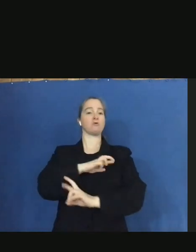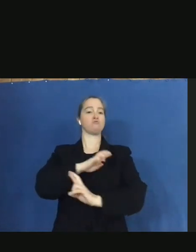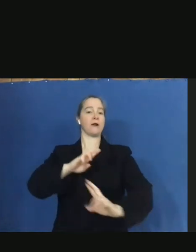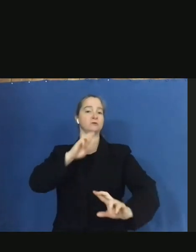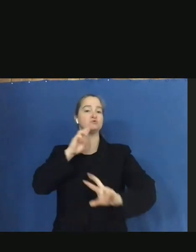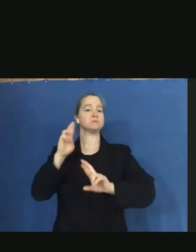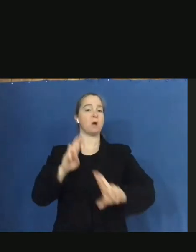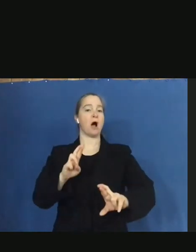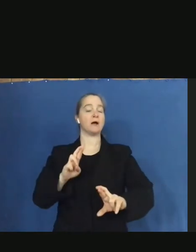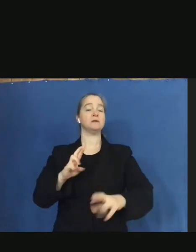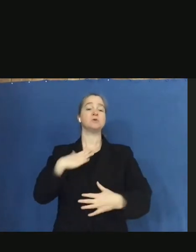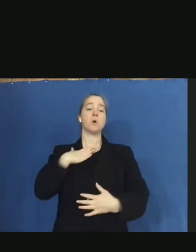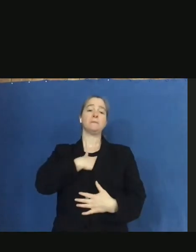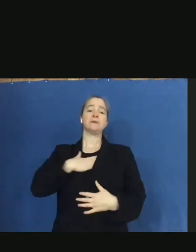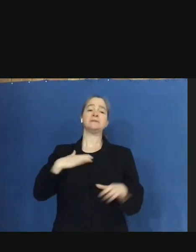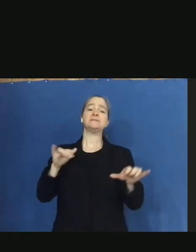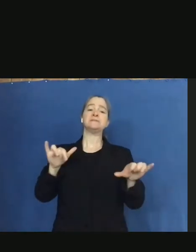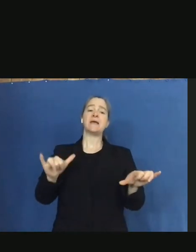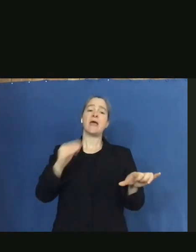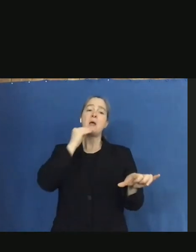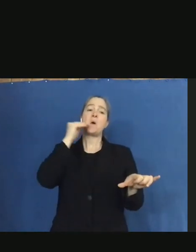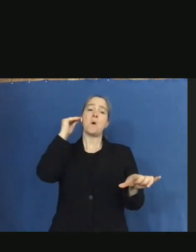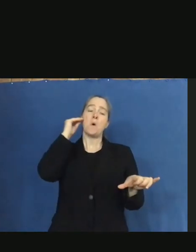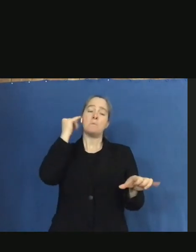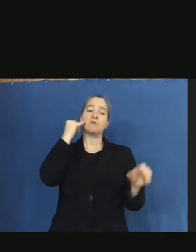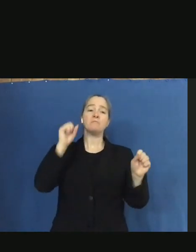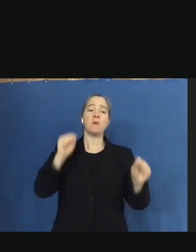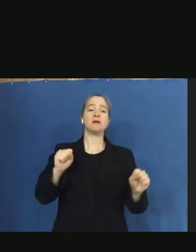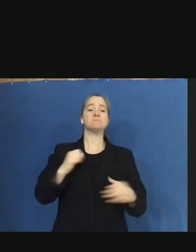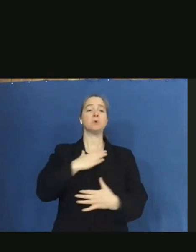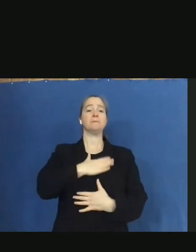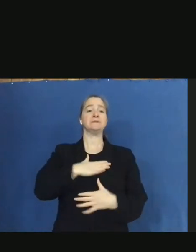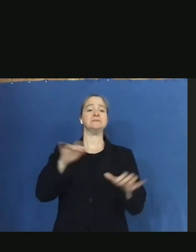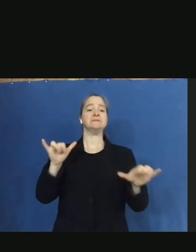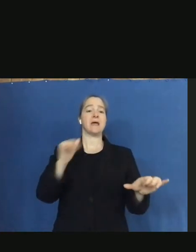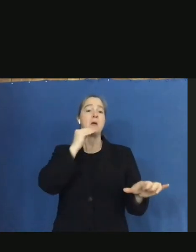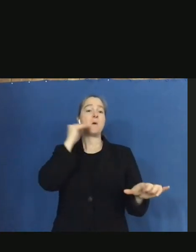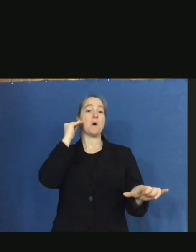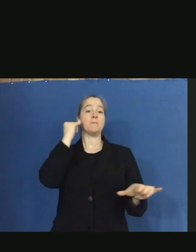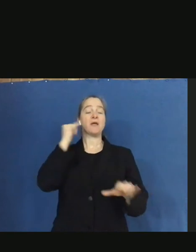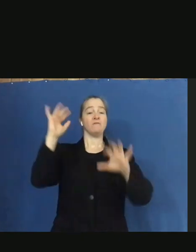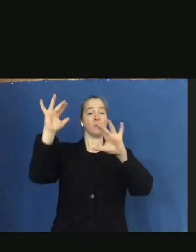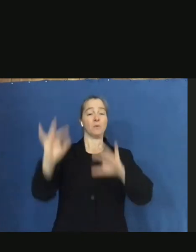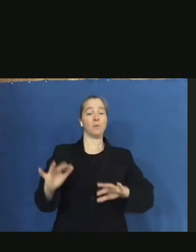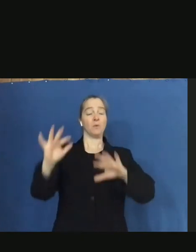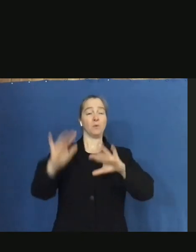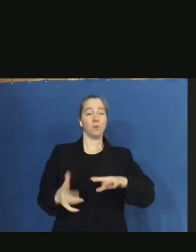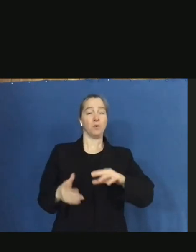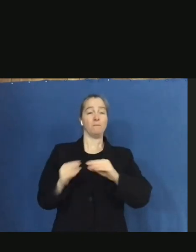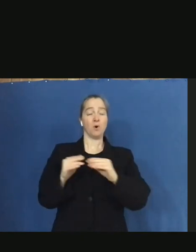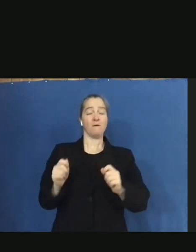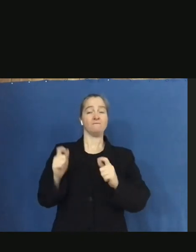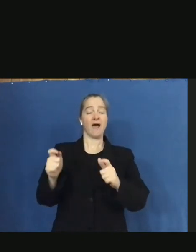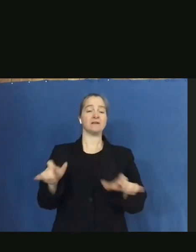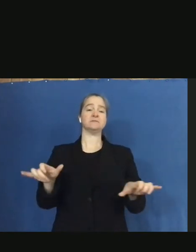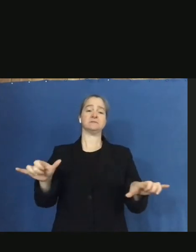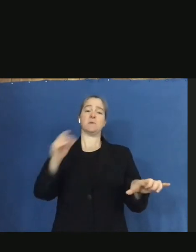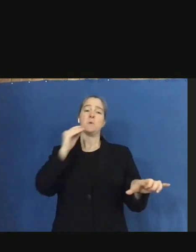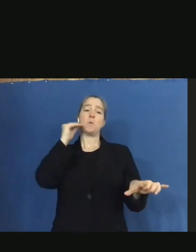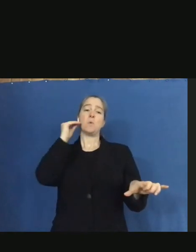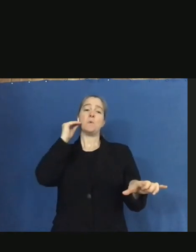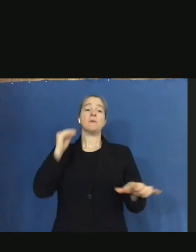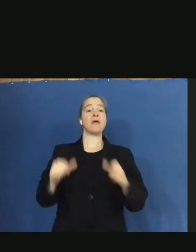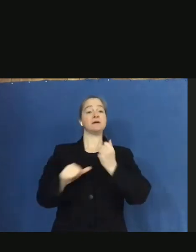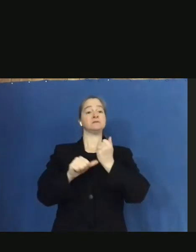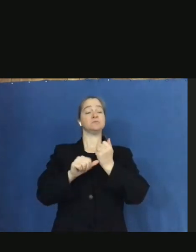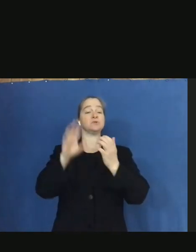travel, if at all possible, especially during times when snowfall rates increase significantly. As the Deputy Secretary indicated, there